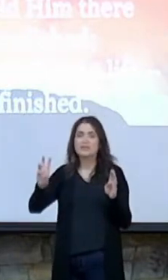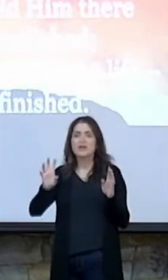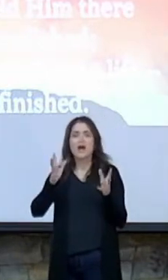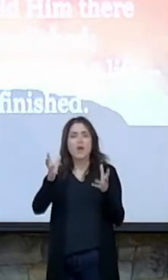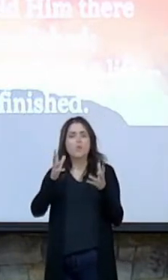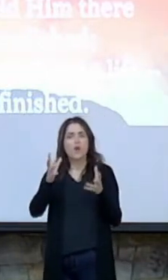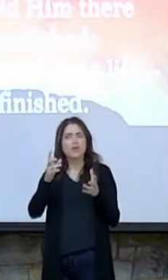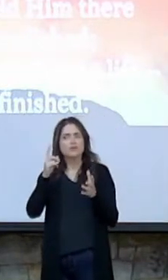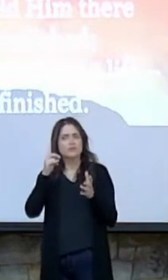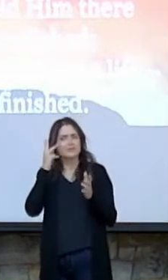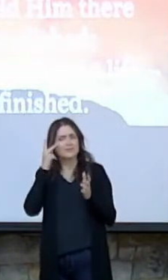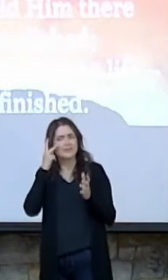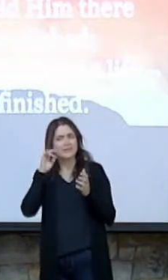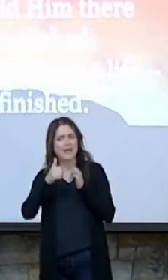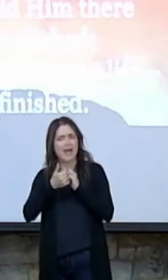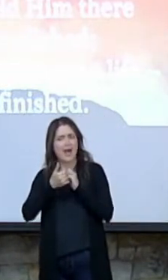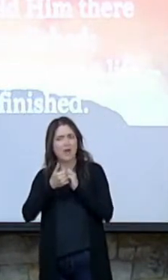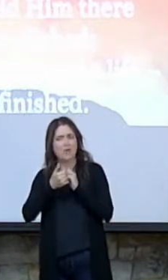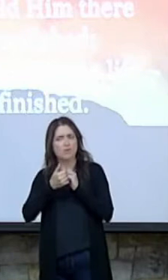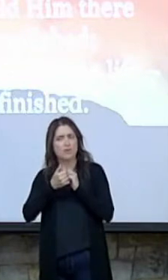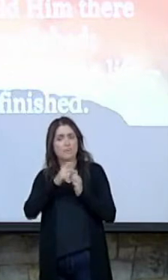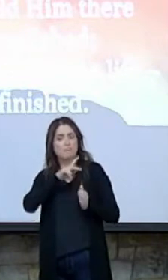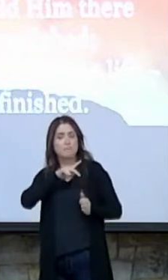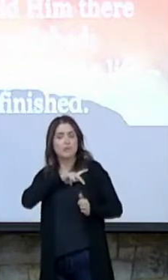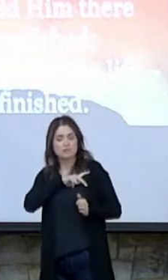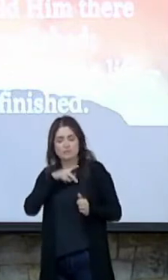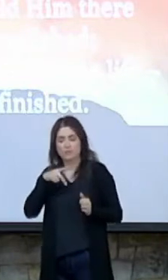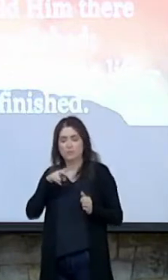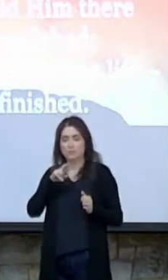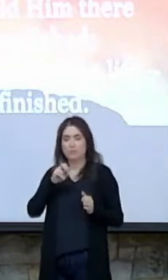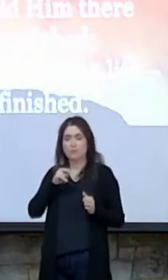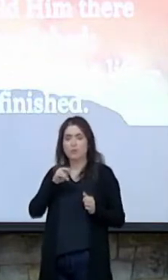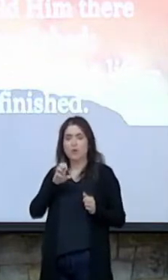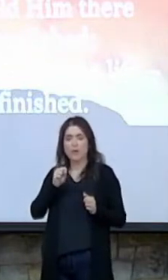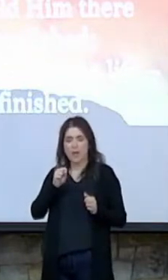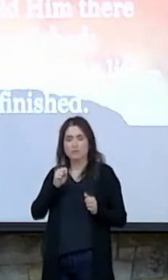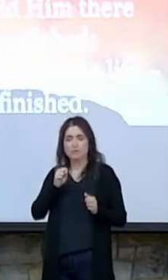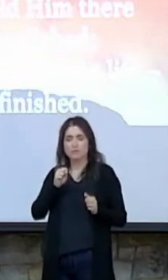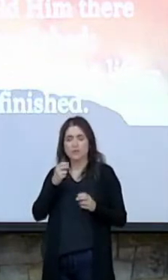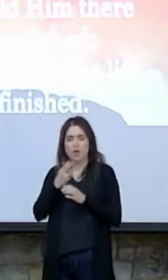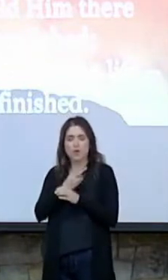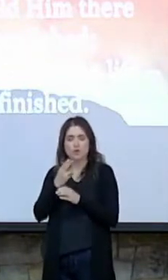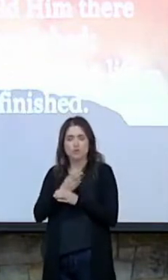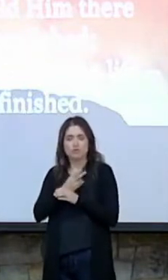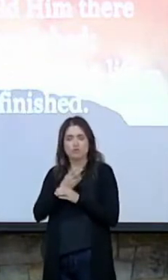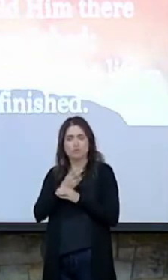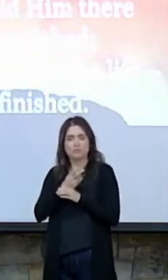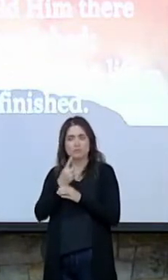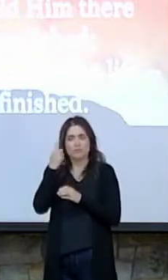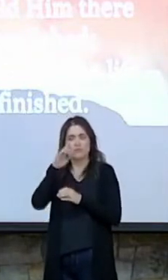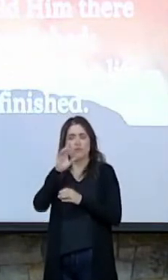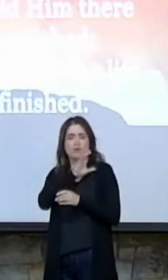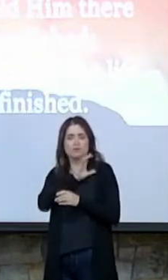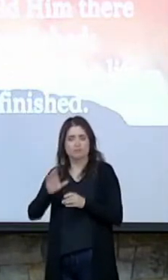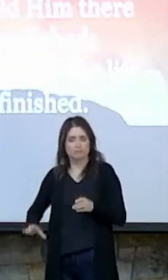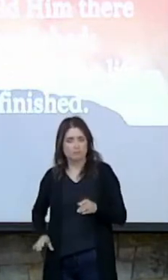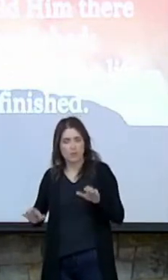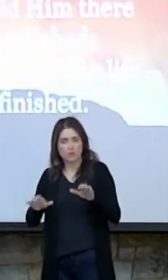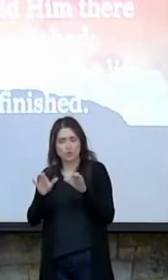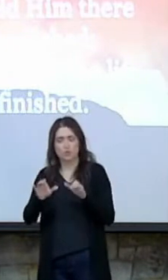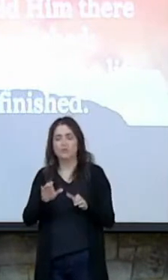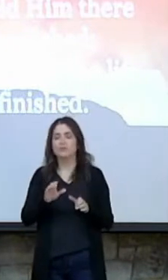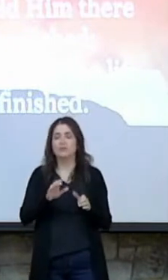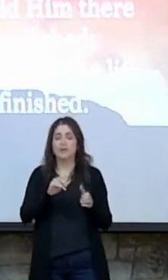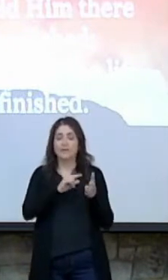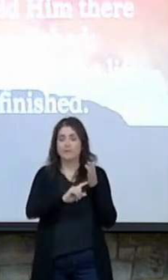are used to describe why Jesus did this. Isaiah chapter 53, beginning